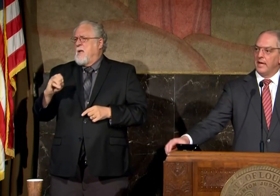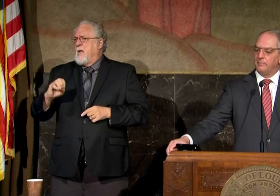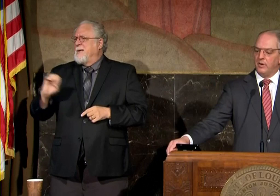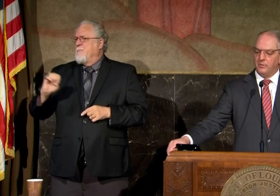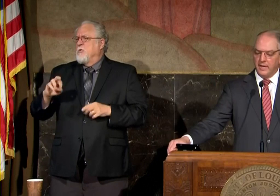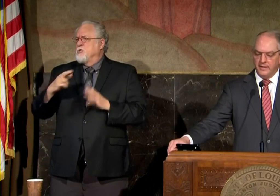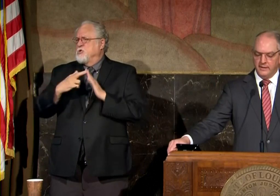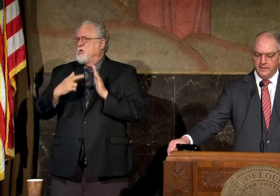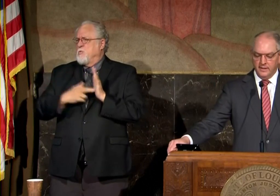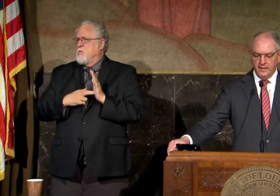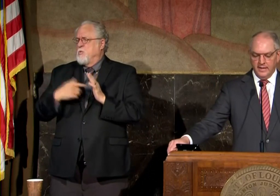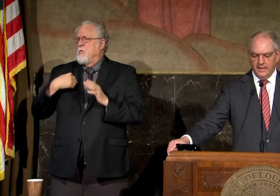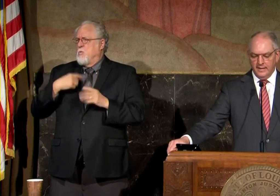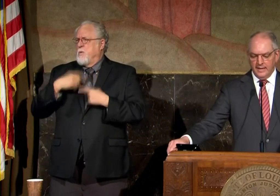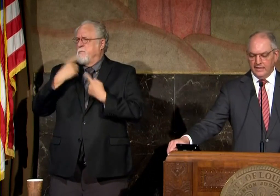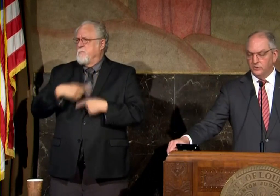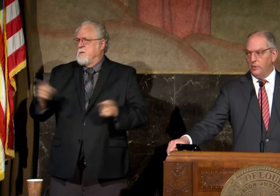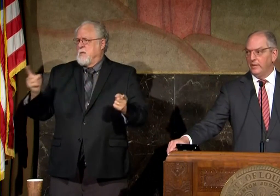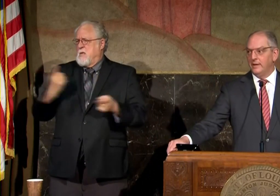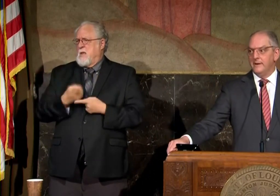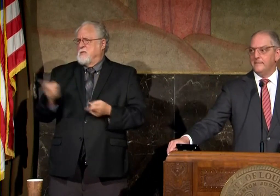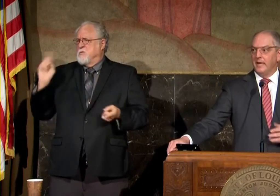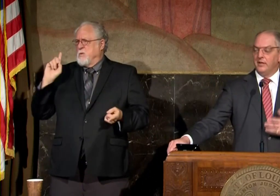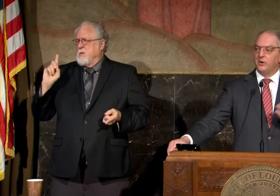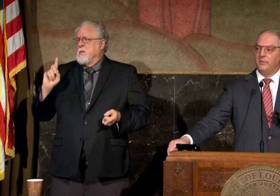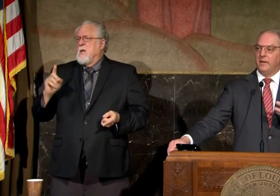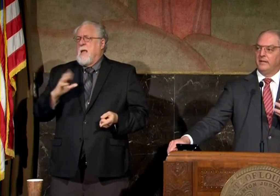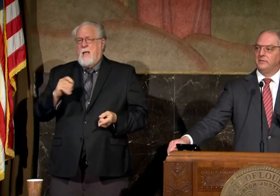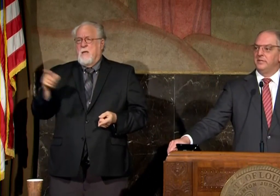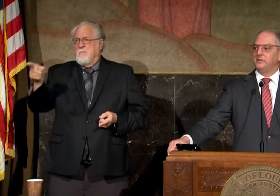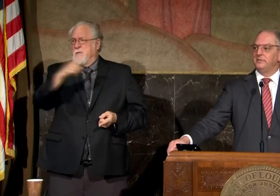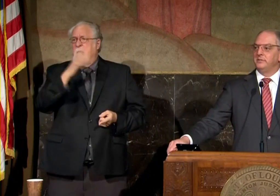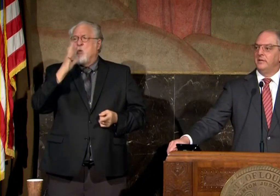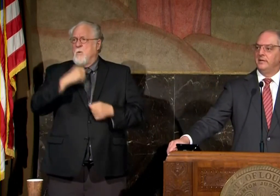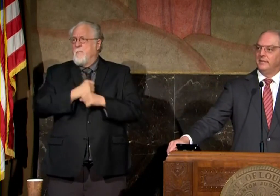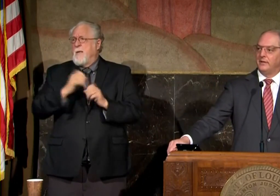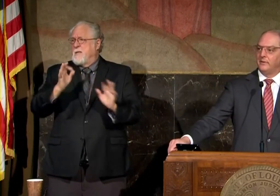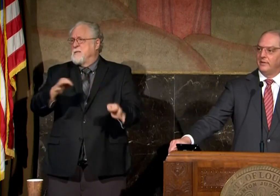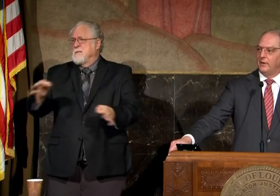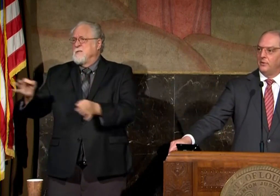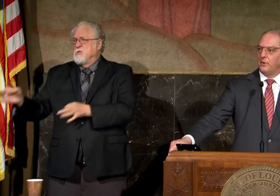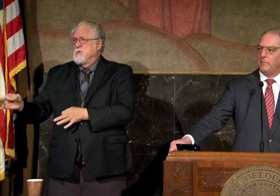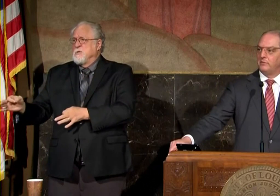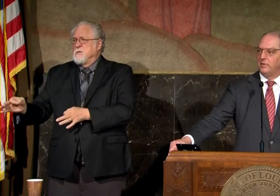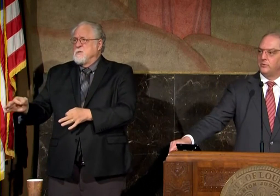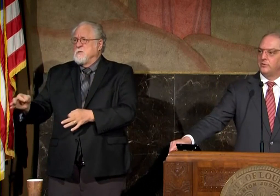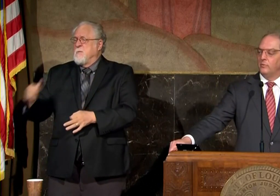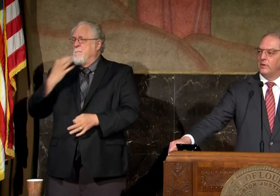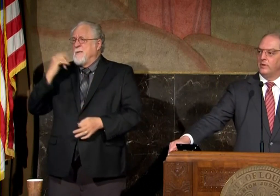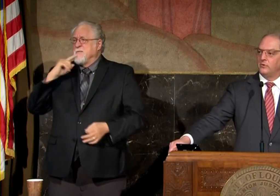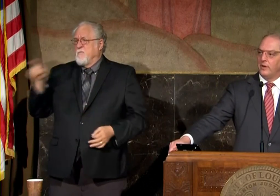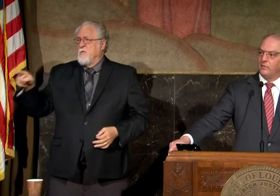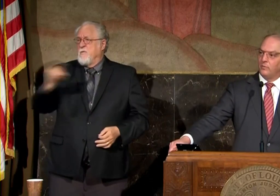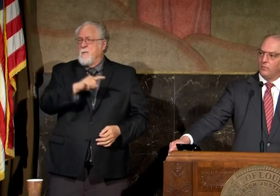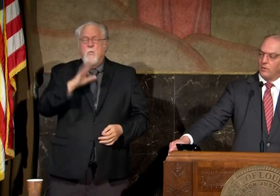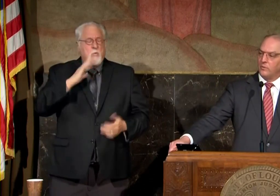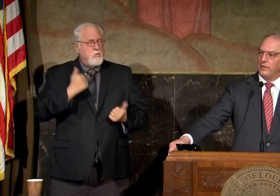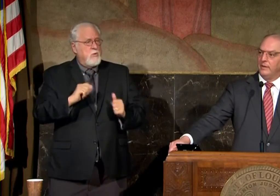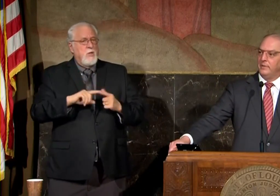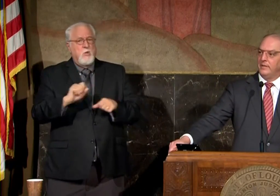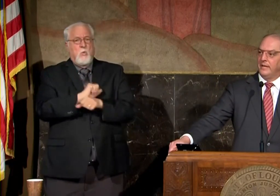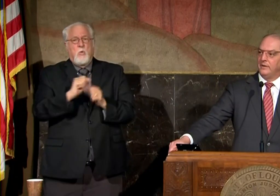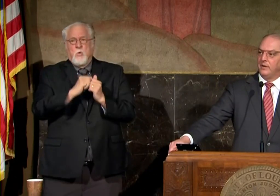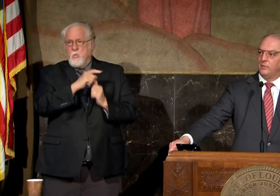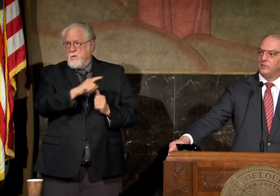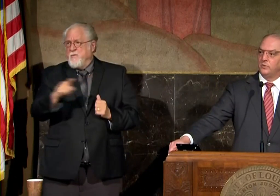rule that got promulgated uh last week and they're going to make decisions uh that are that are in their best interest and we're going to try to work